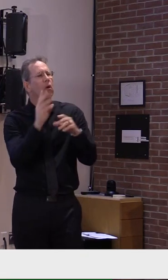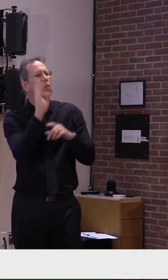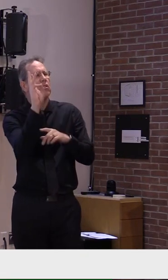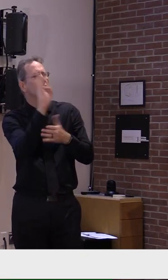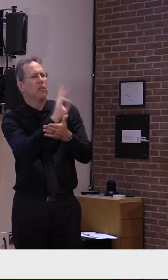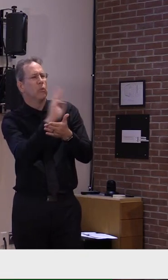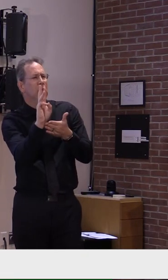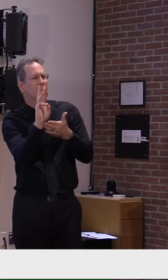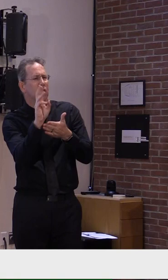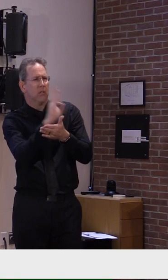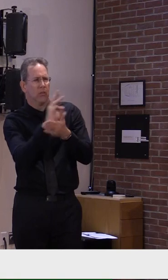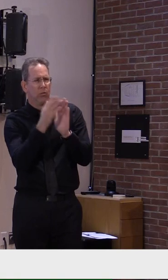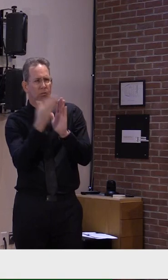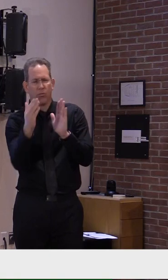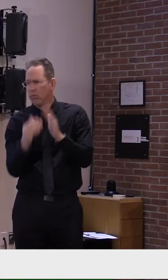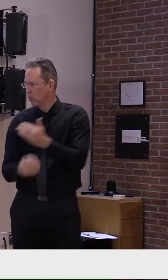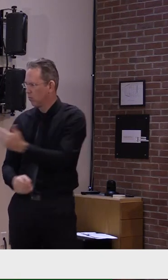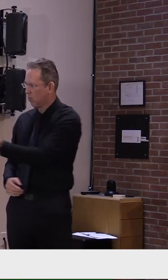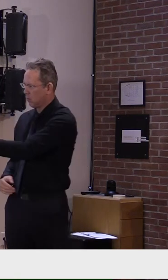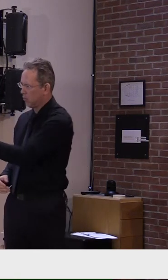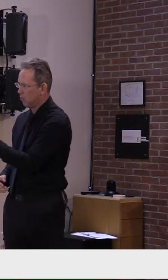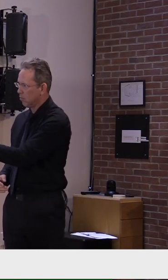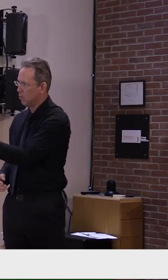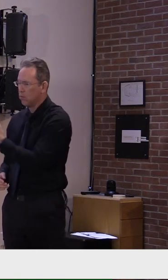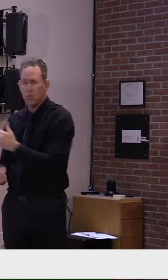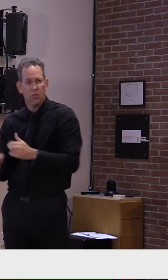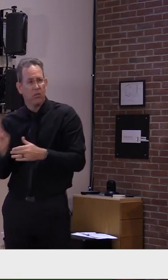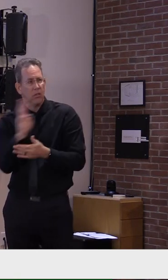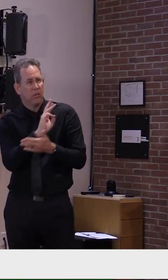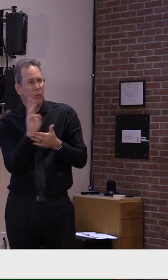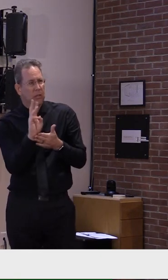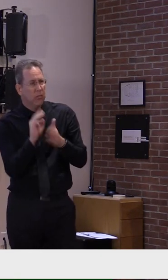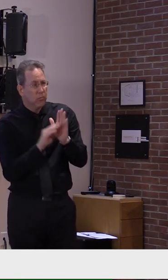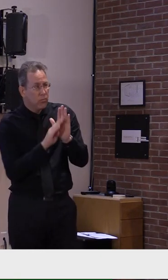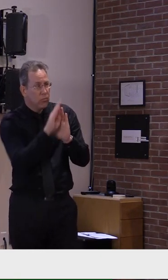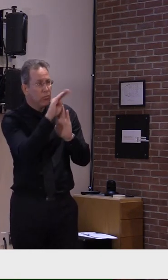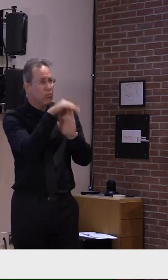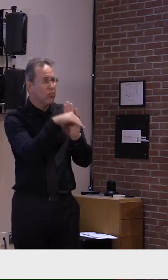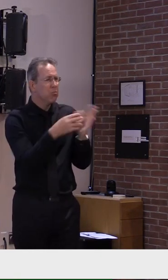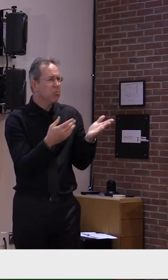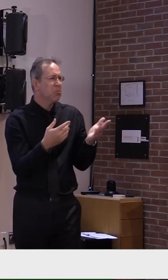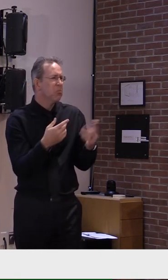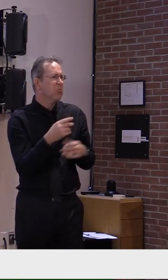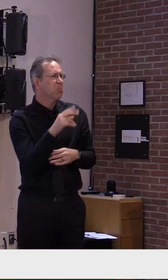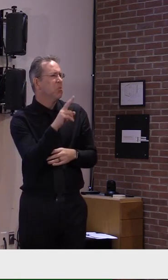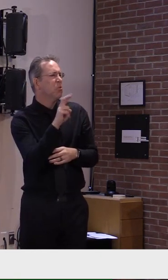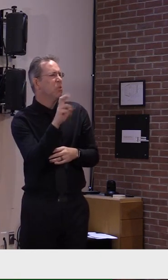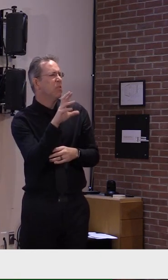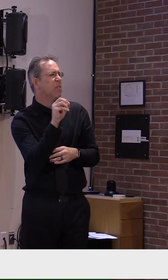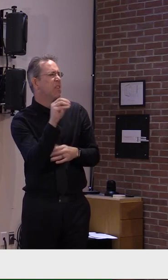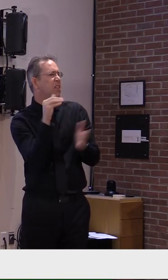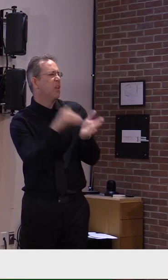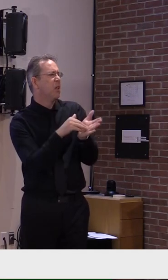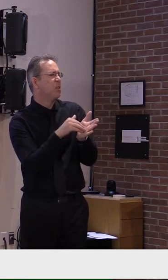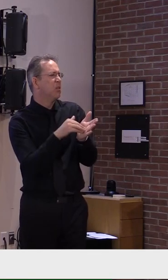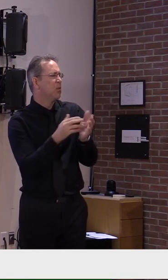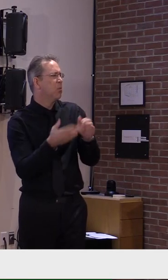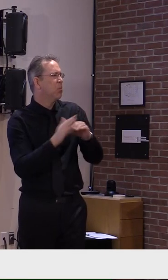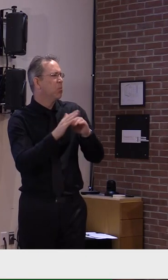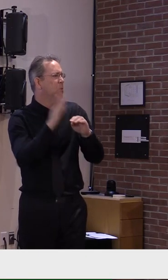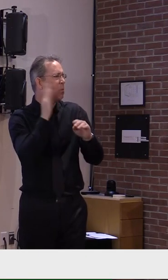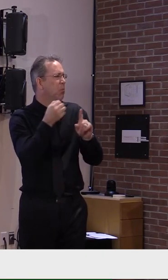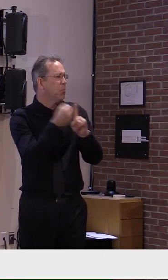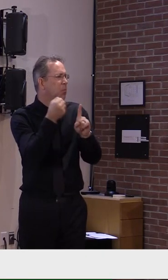about 250,000 cases per day on average. So that is the national estimate in terms of case growth over the next